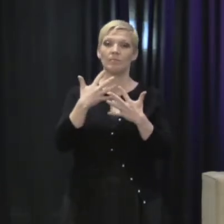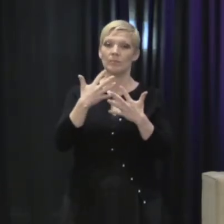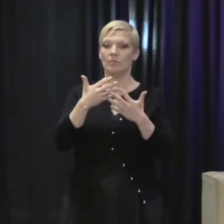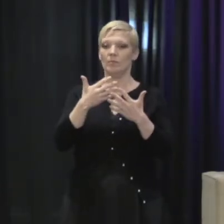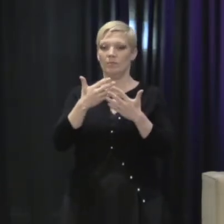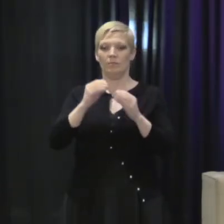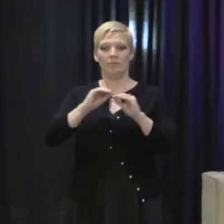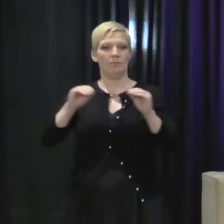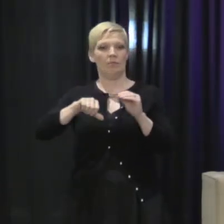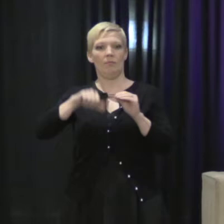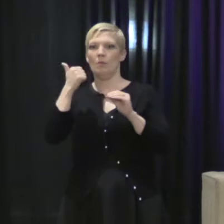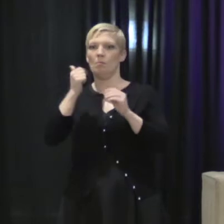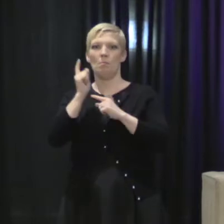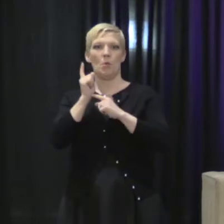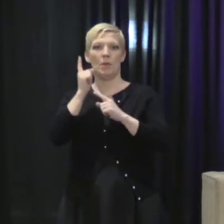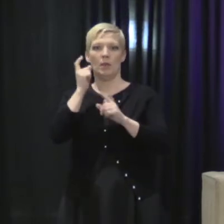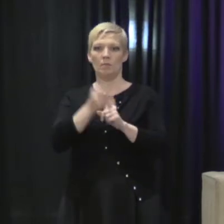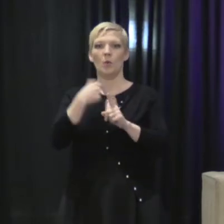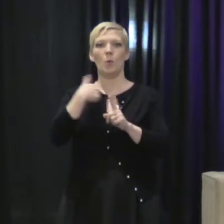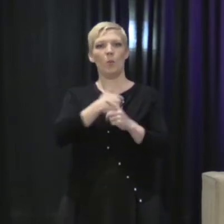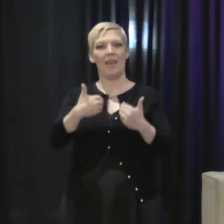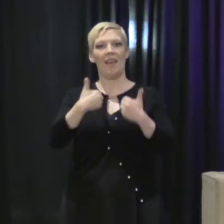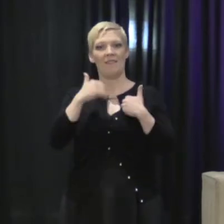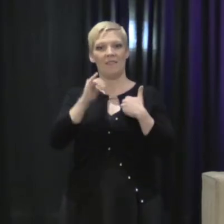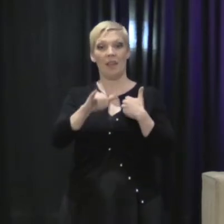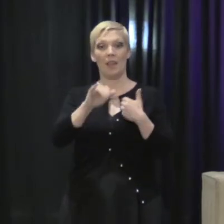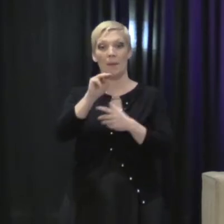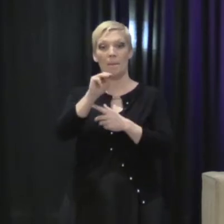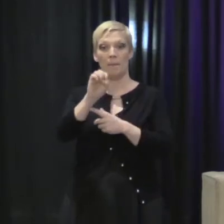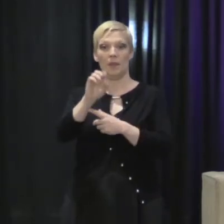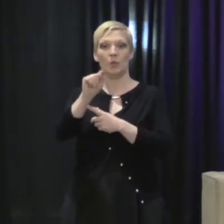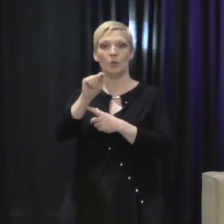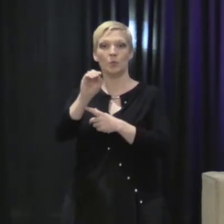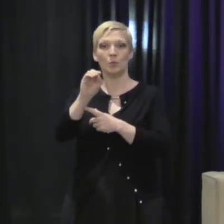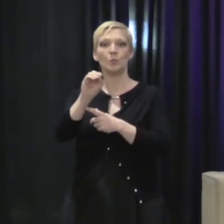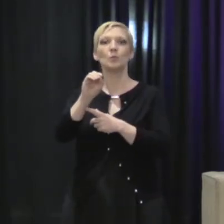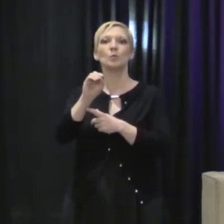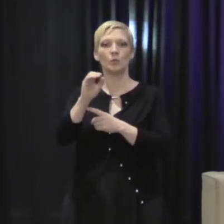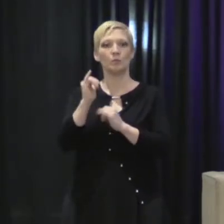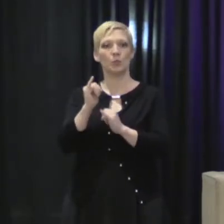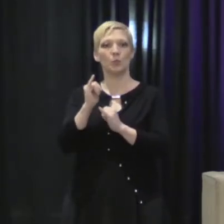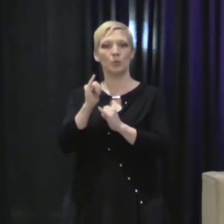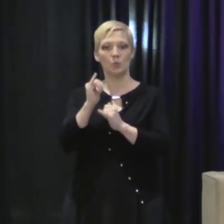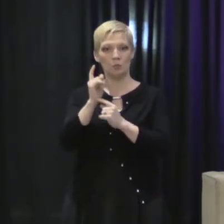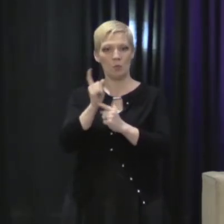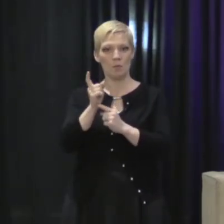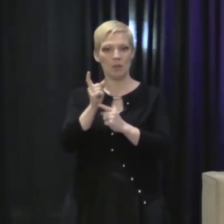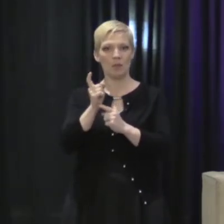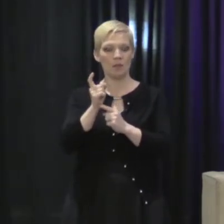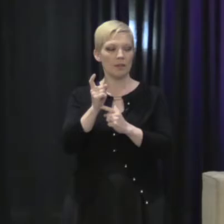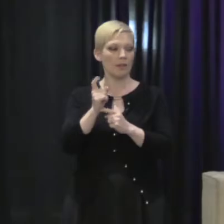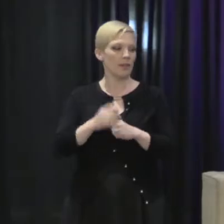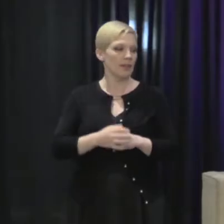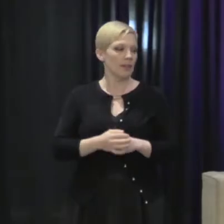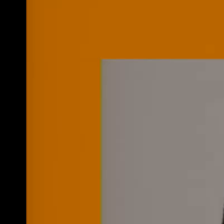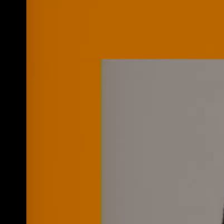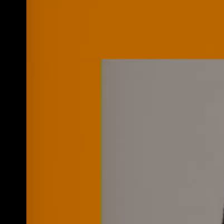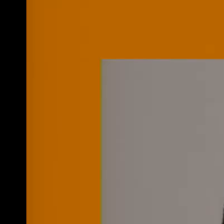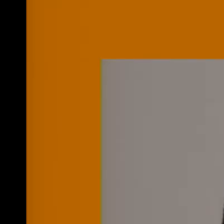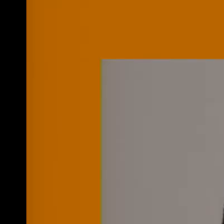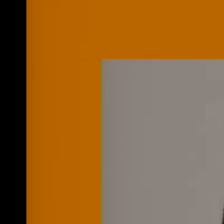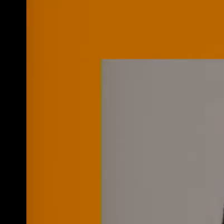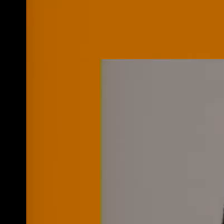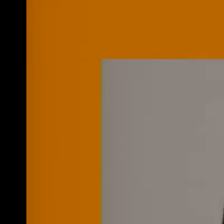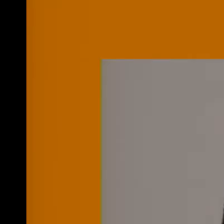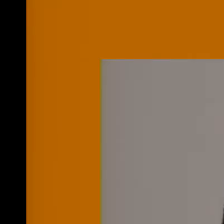have the Me Too movement. We have a movement founded a decade ago by